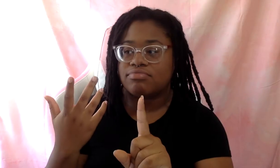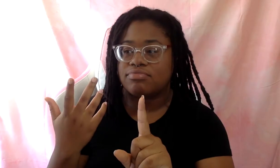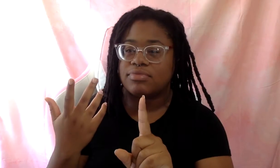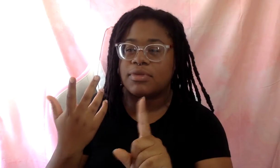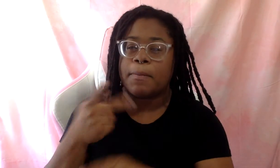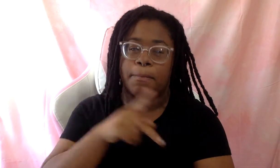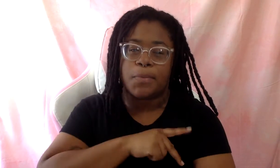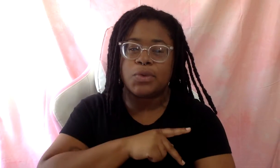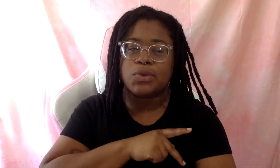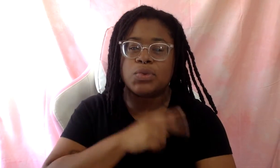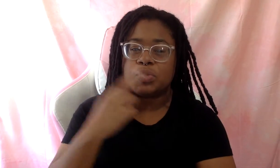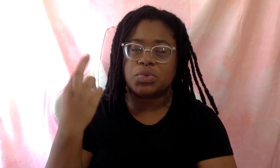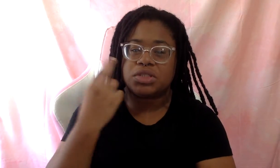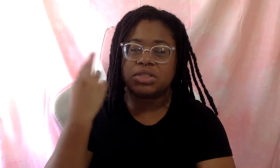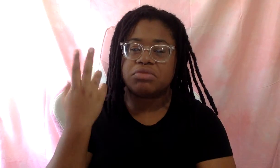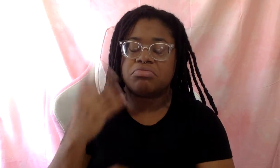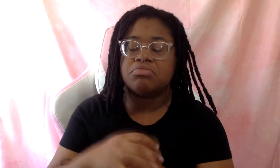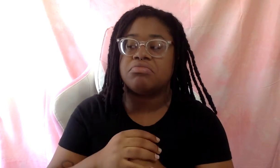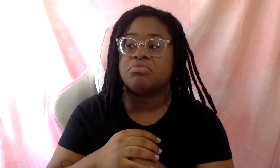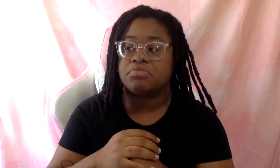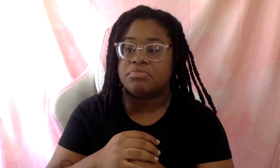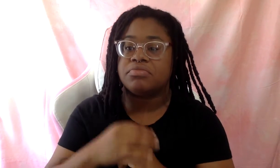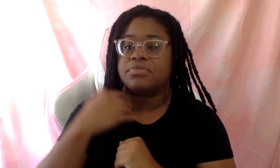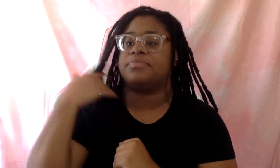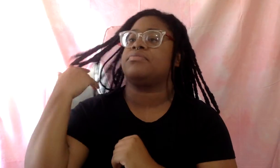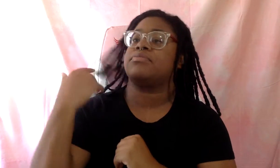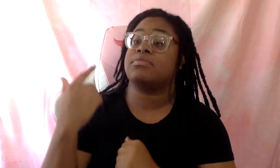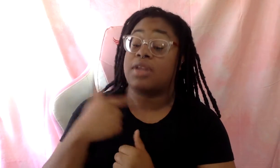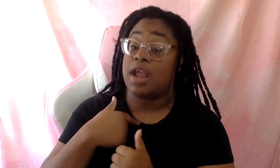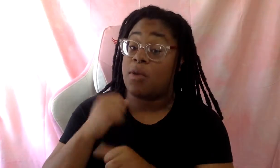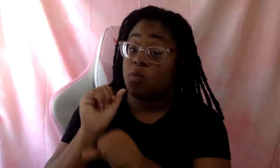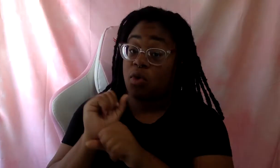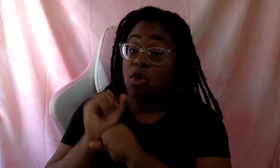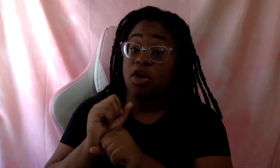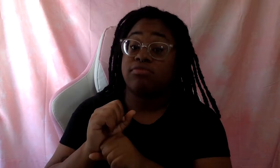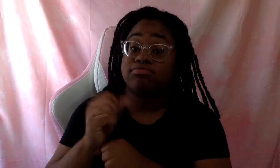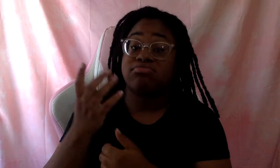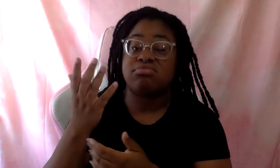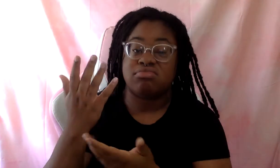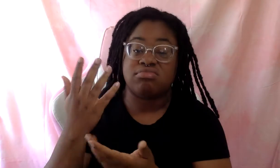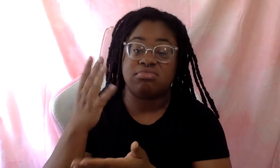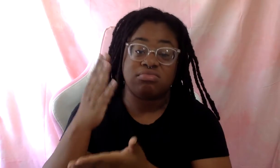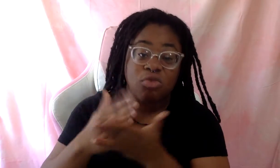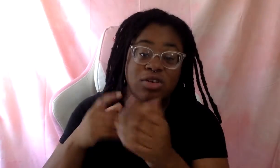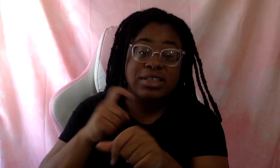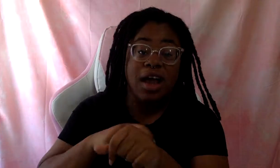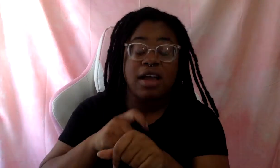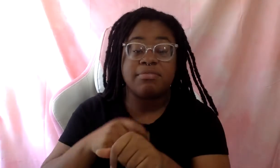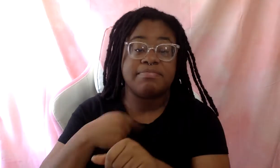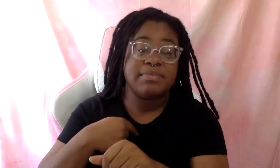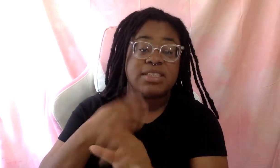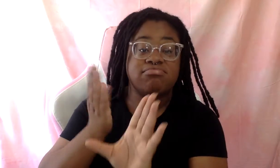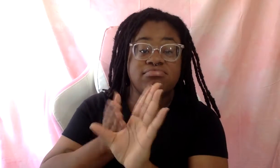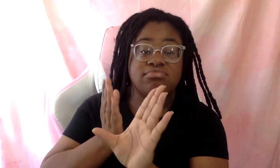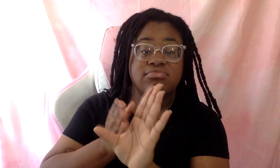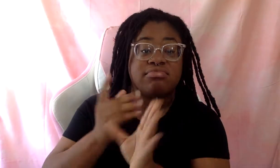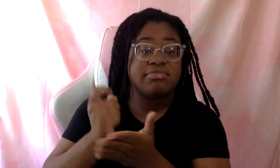reasons. I, um, am working part time as a psychotherapist, and, um, my marketing is